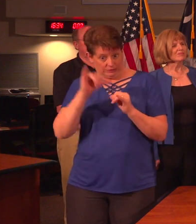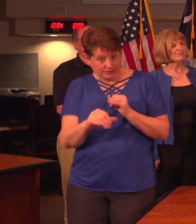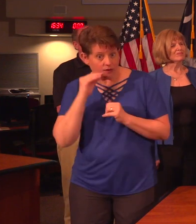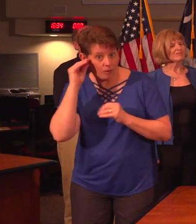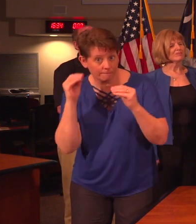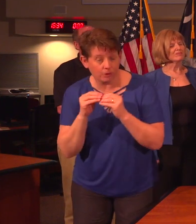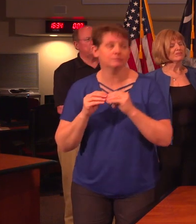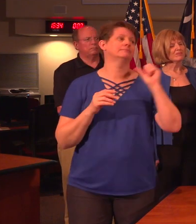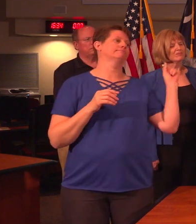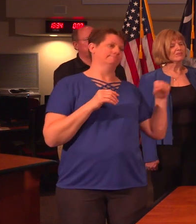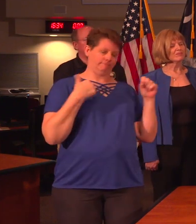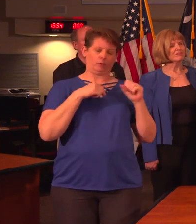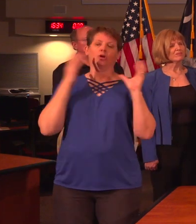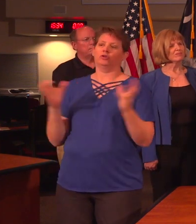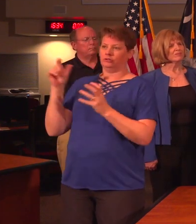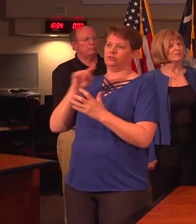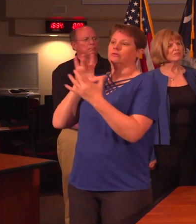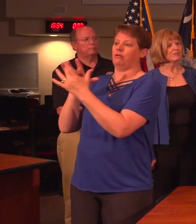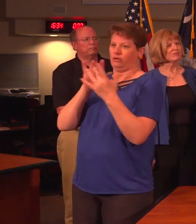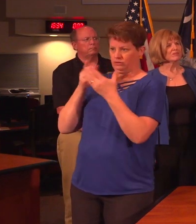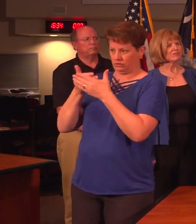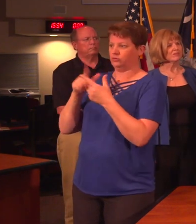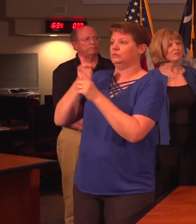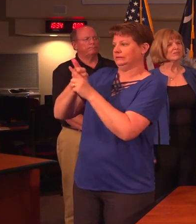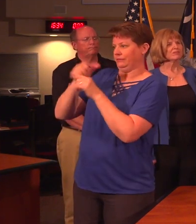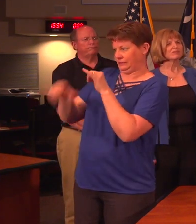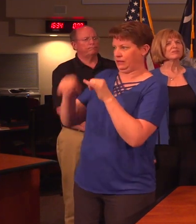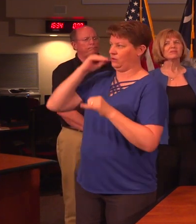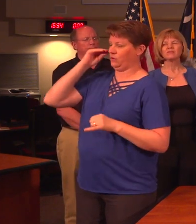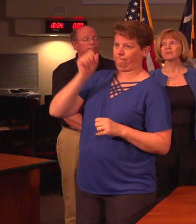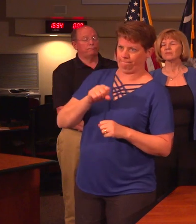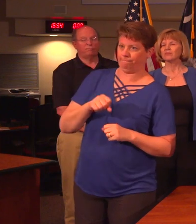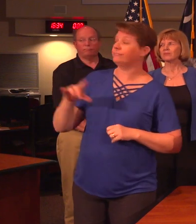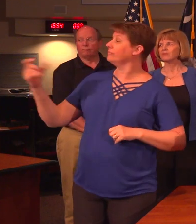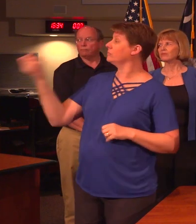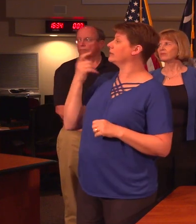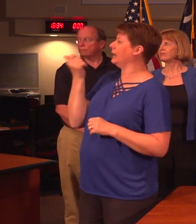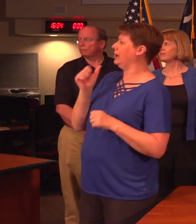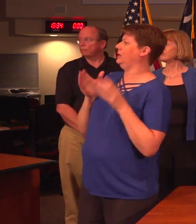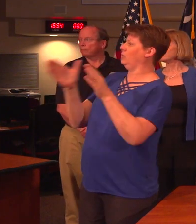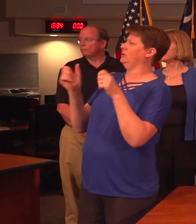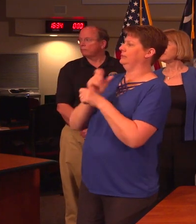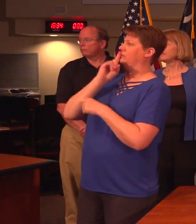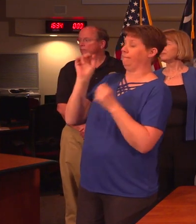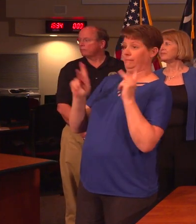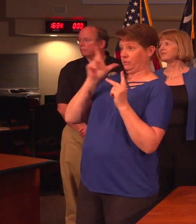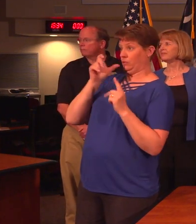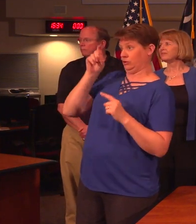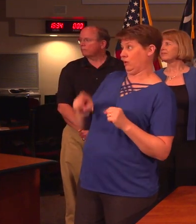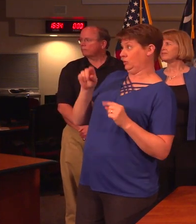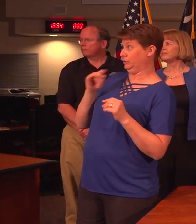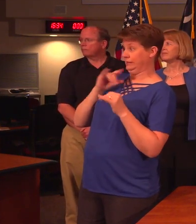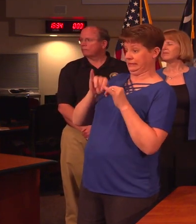a little more? We are encouraging the close contacts of known cases to self-quarantine. Is there any way to ensure people who are supposed to